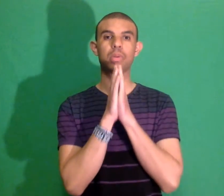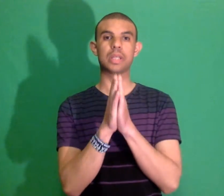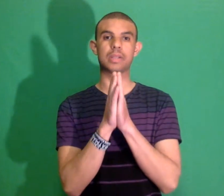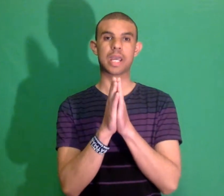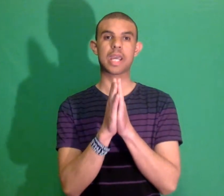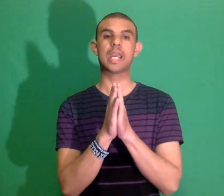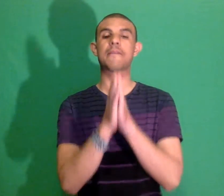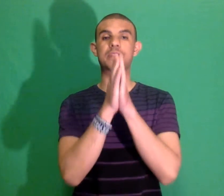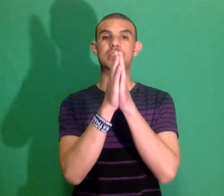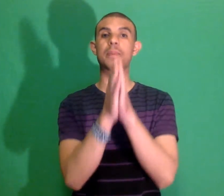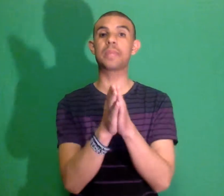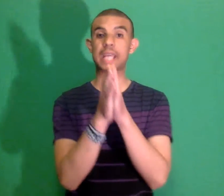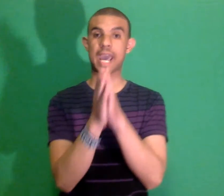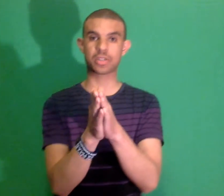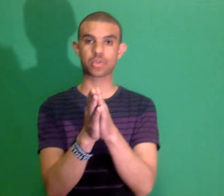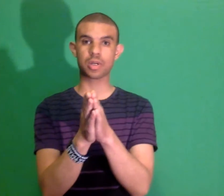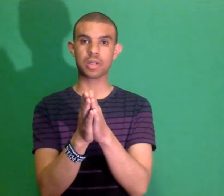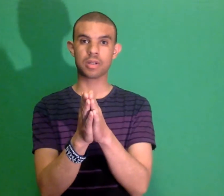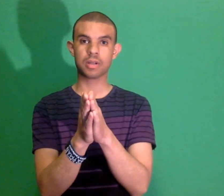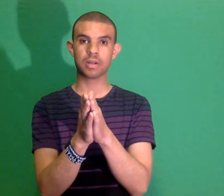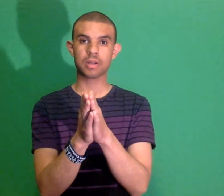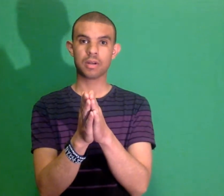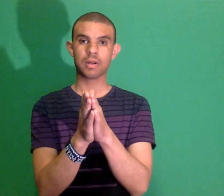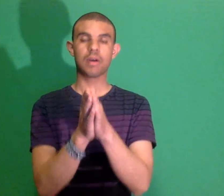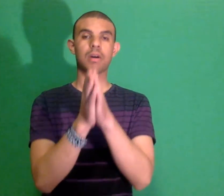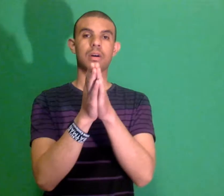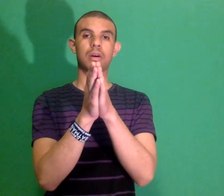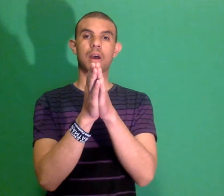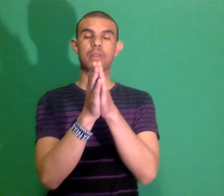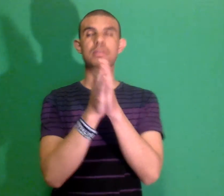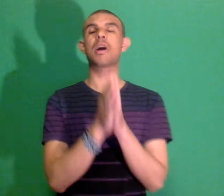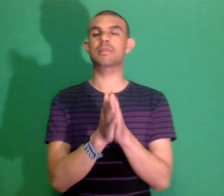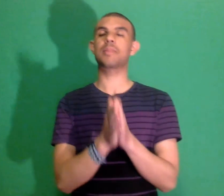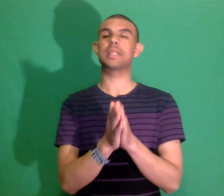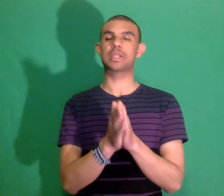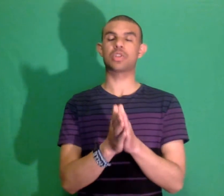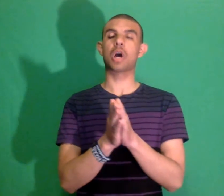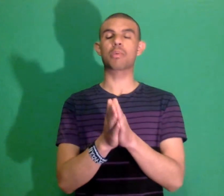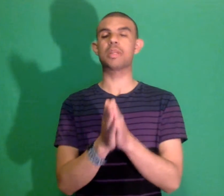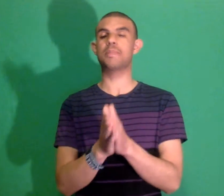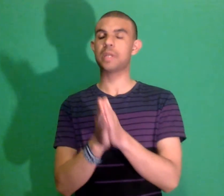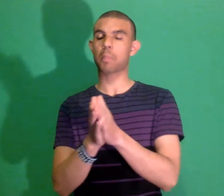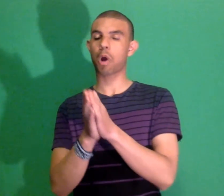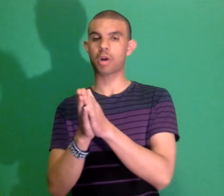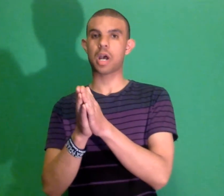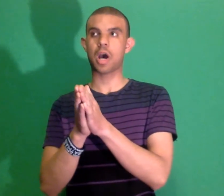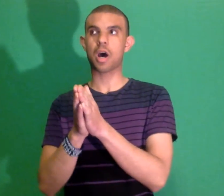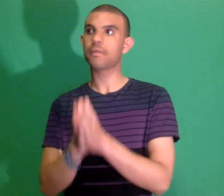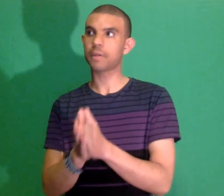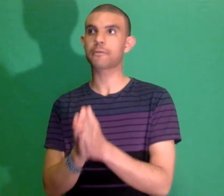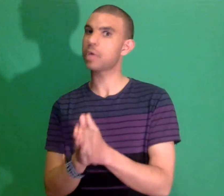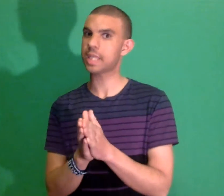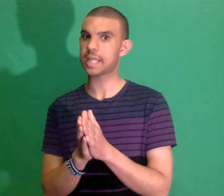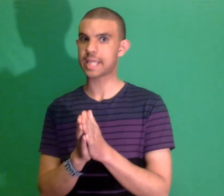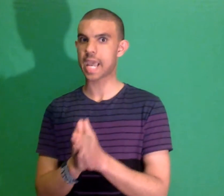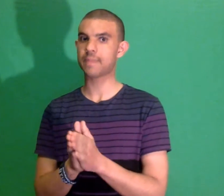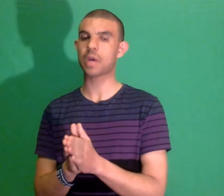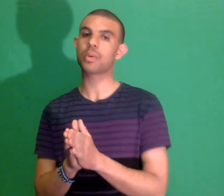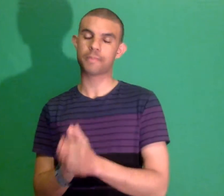okay if it's something extra not something that should already be a part of the freaking game that we paid